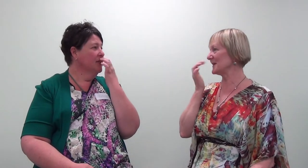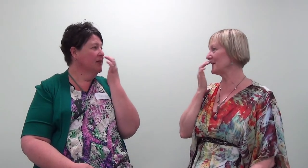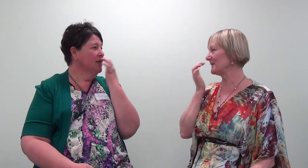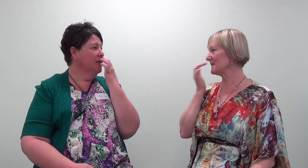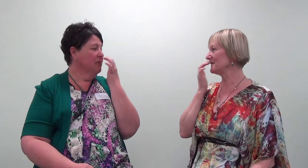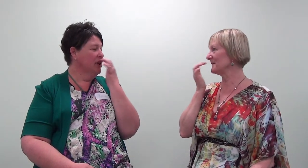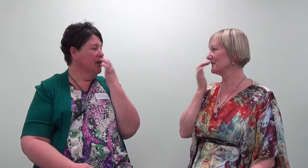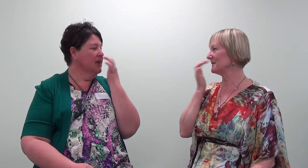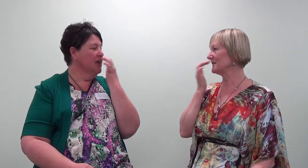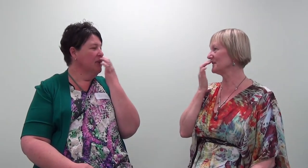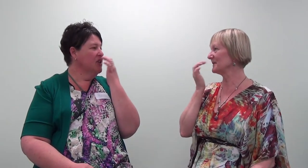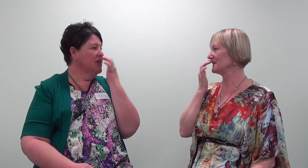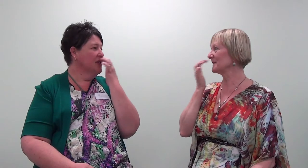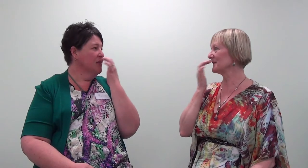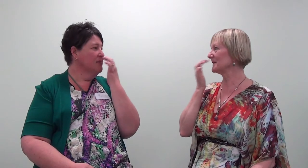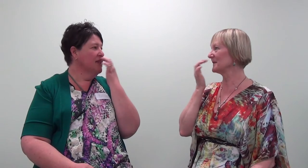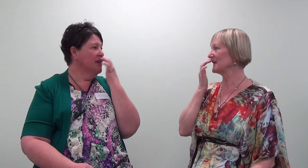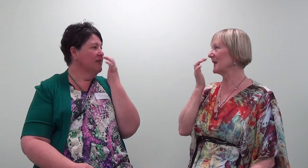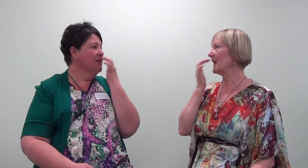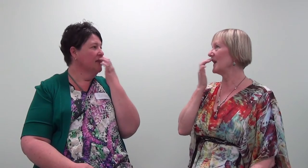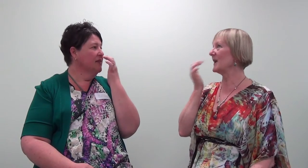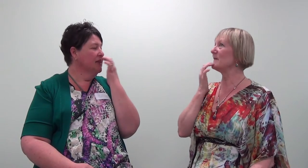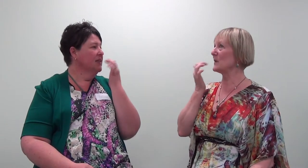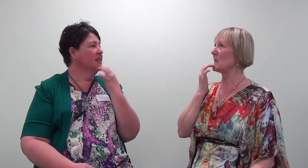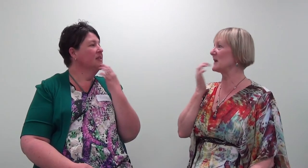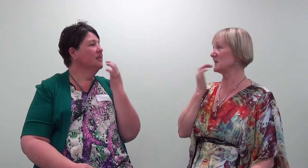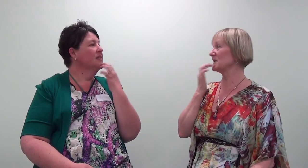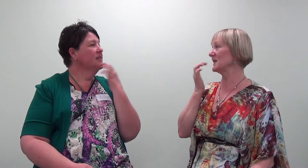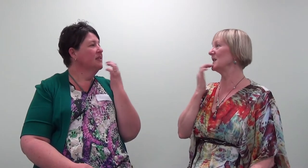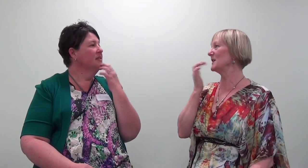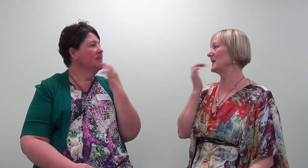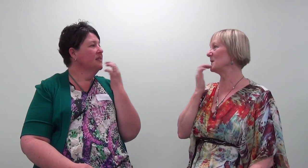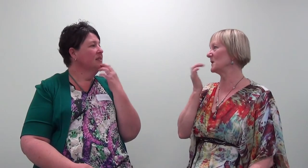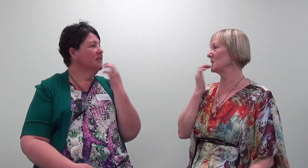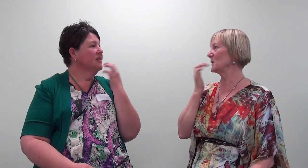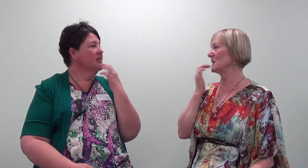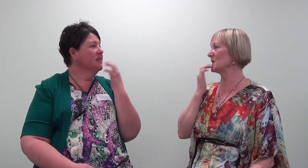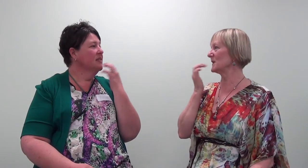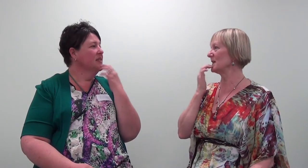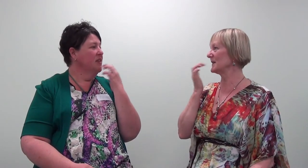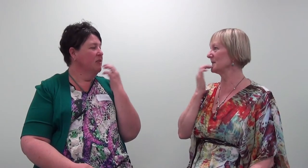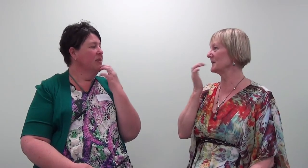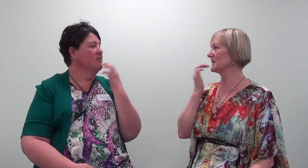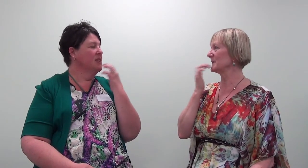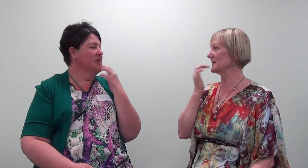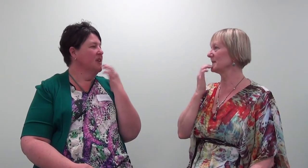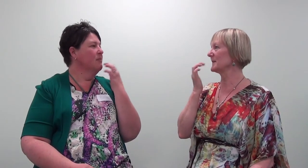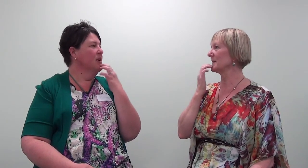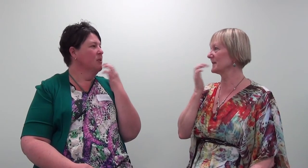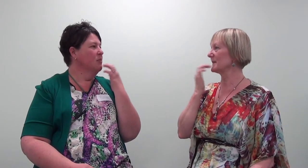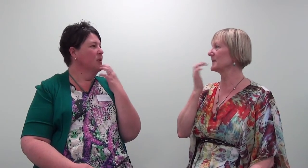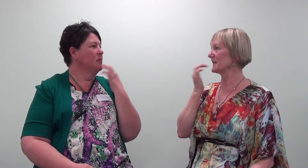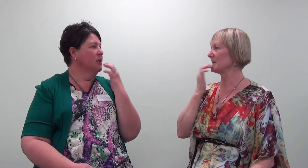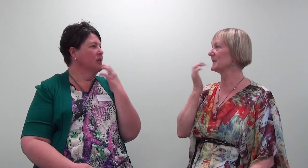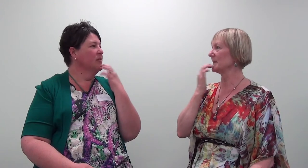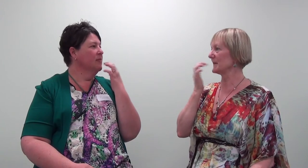safe. Even when I'm just thinking about what I want to work on. Even when I'm just thinking about what I want to work on.